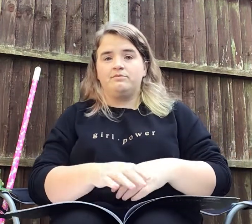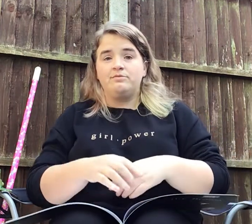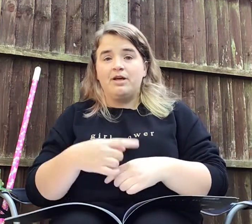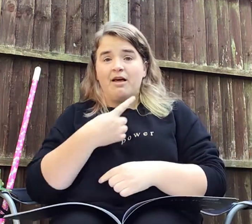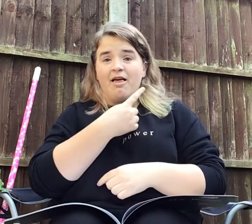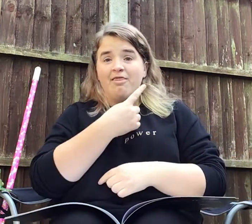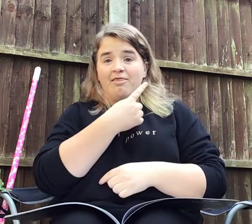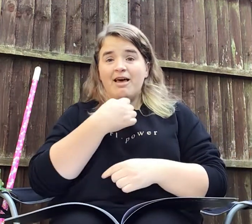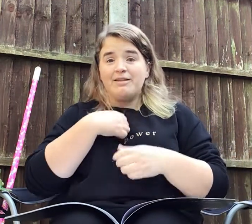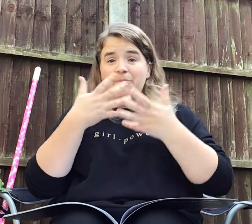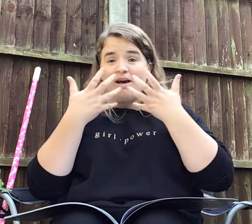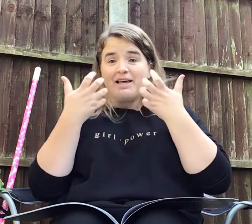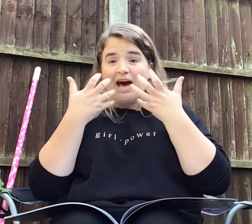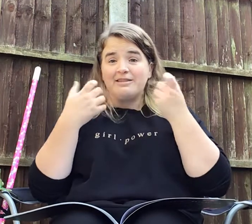There's my cat.